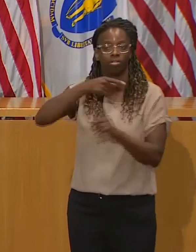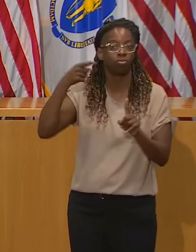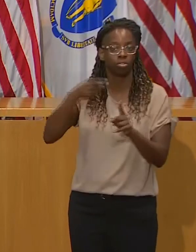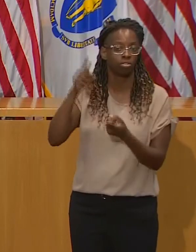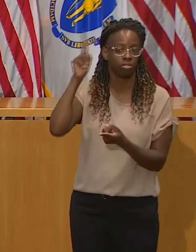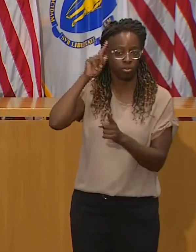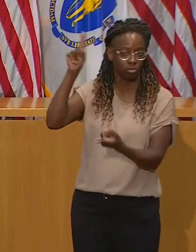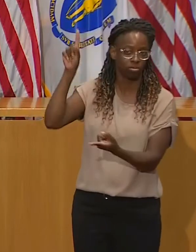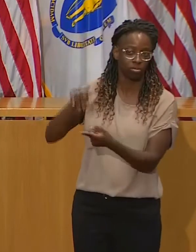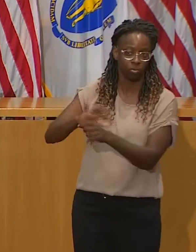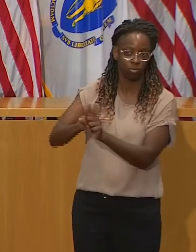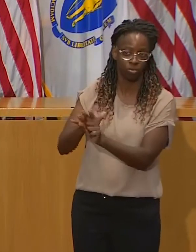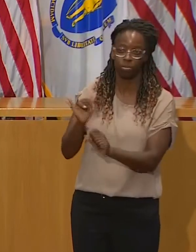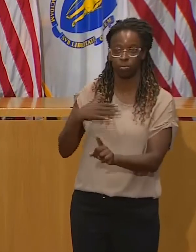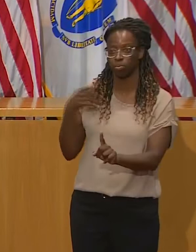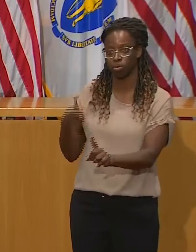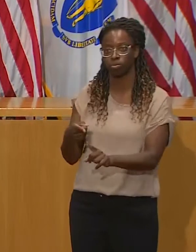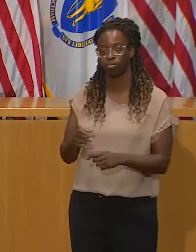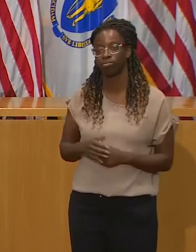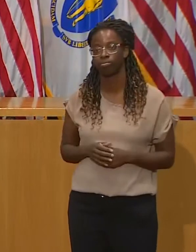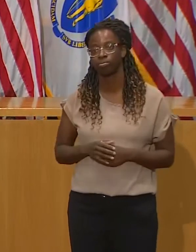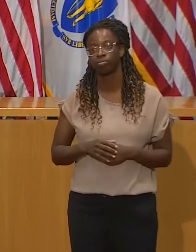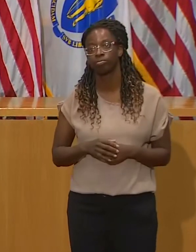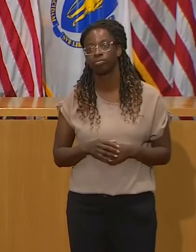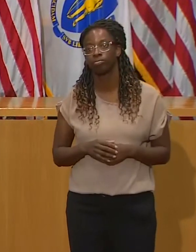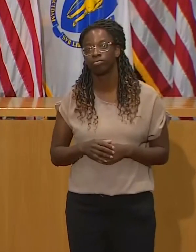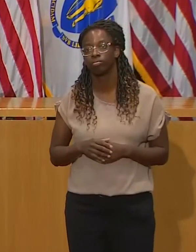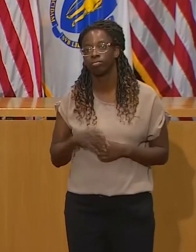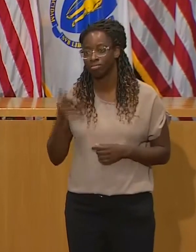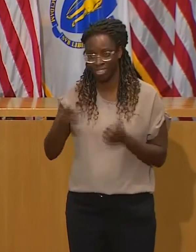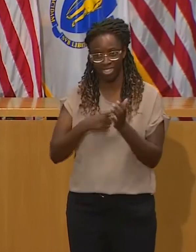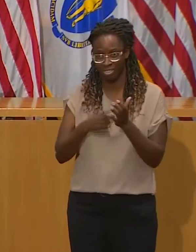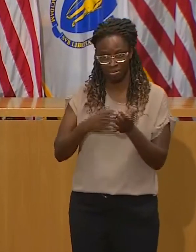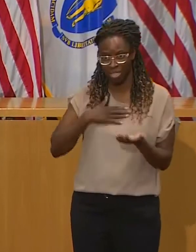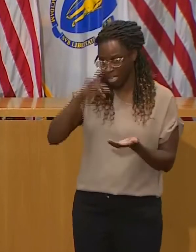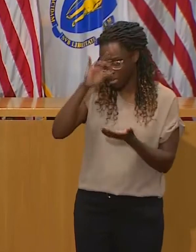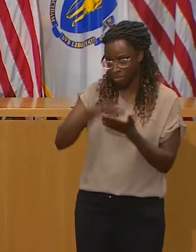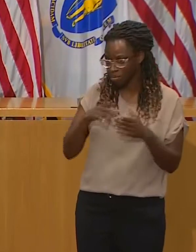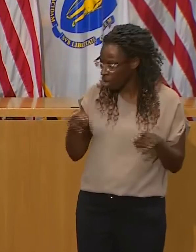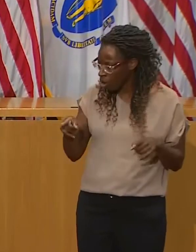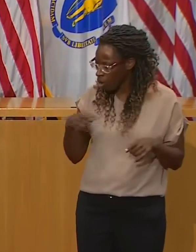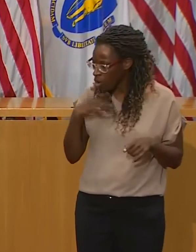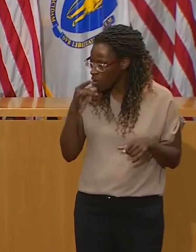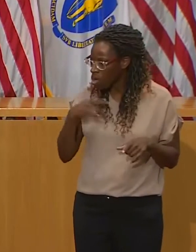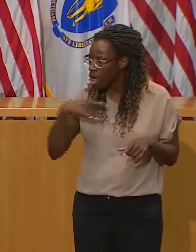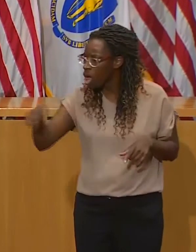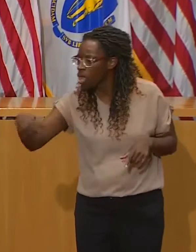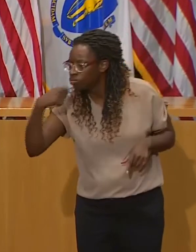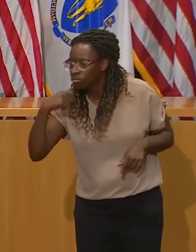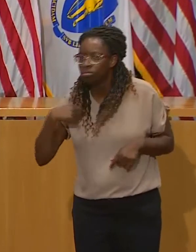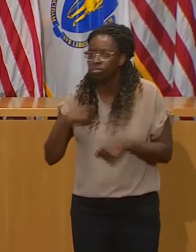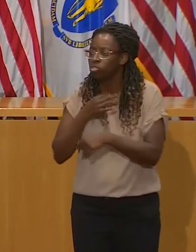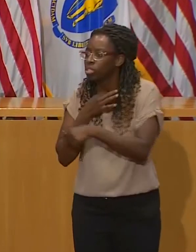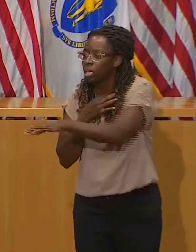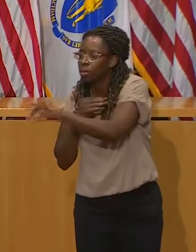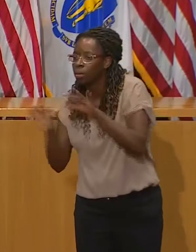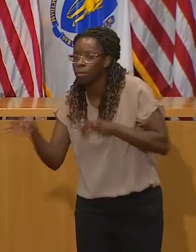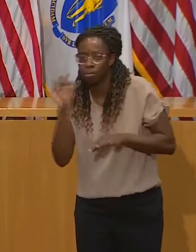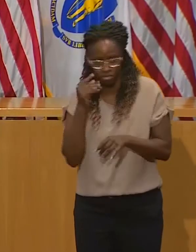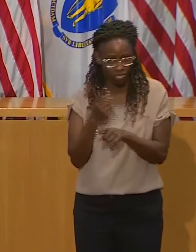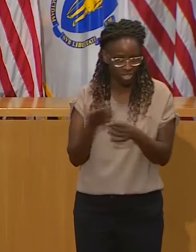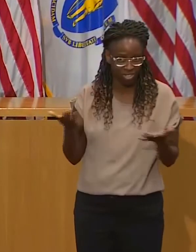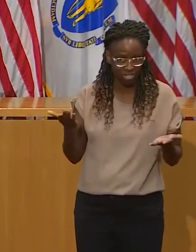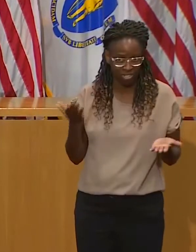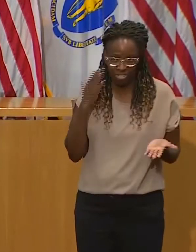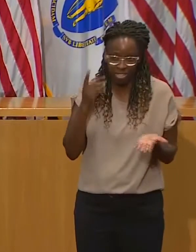that looked better than what was on my plate, and I took my fork and did that, you just, right, you just have to be really conscious